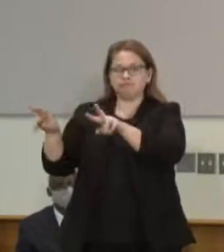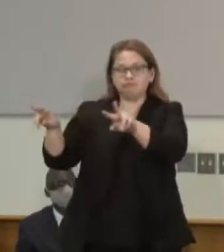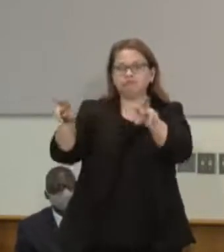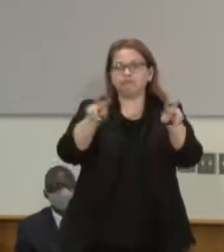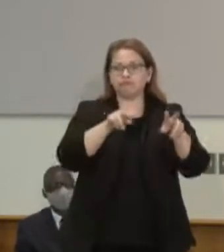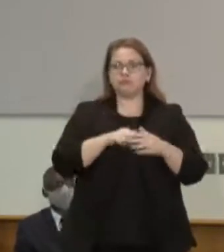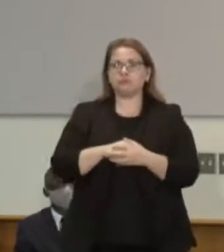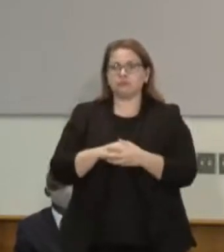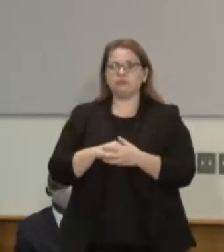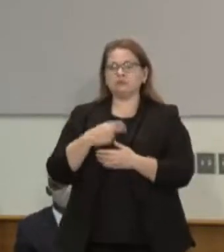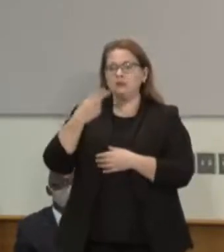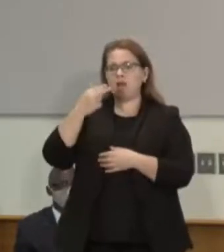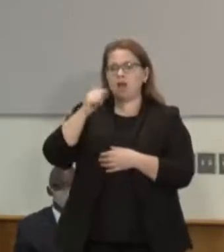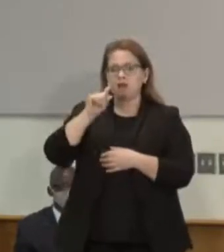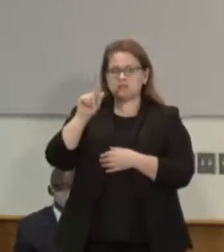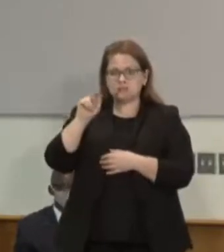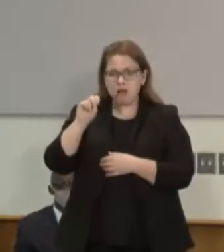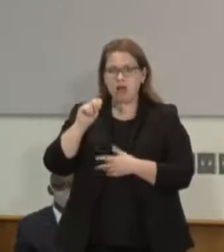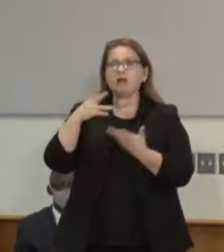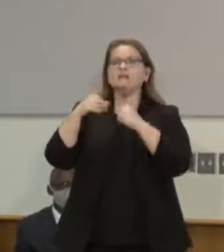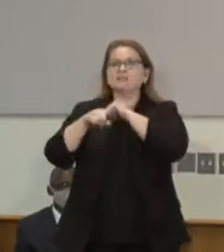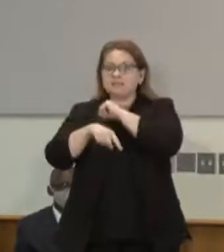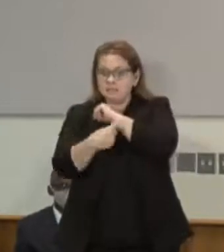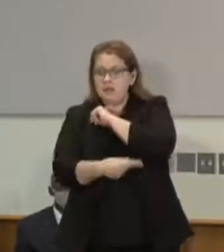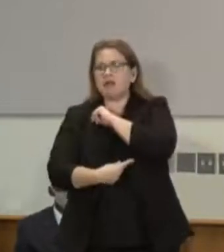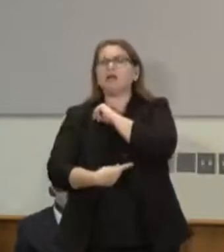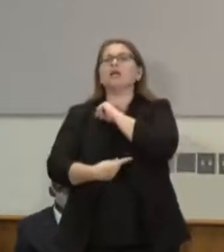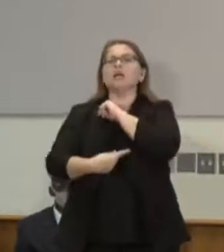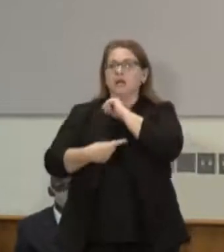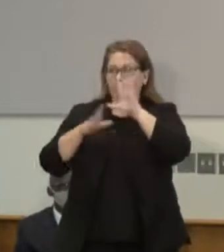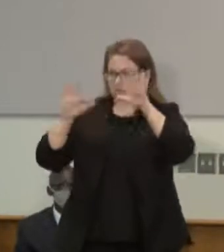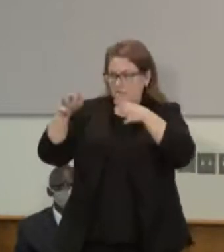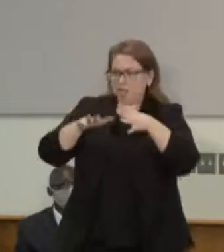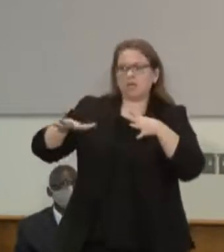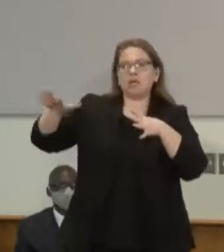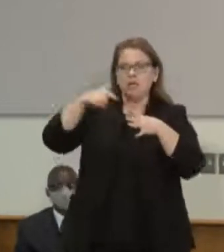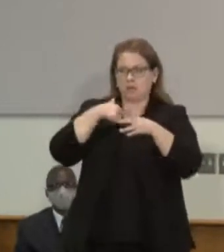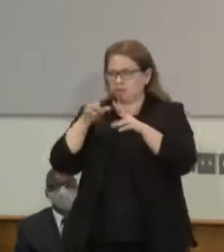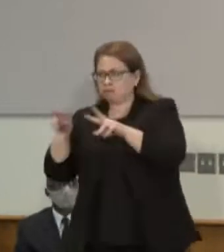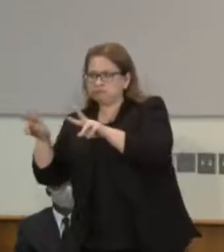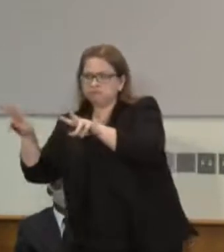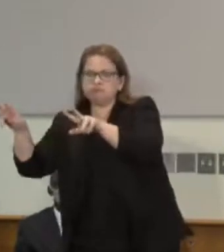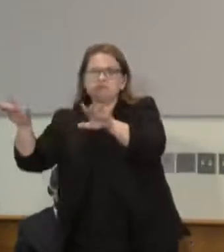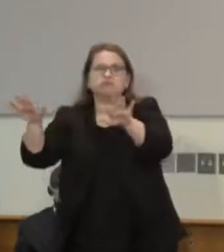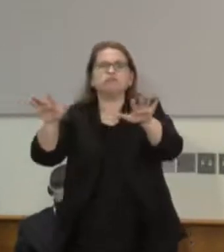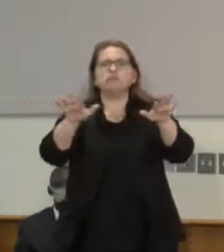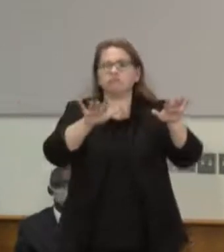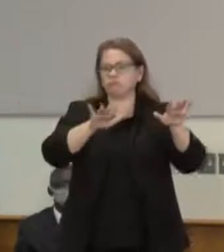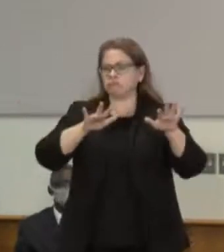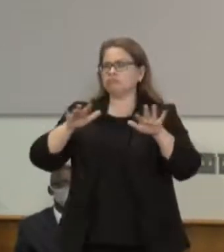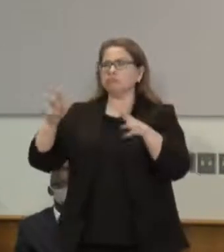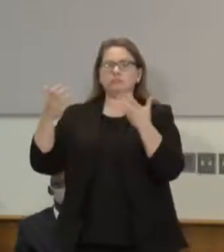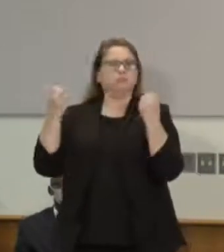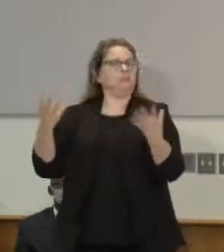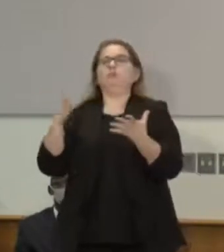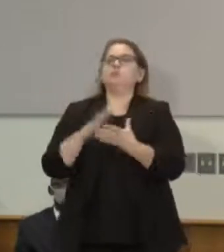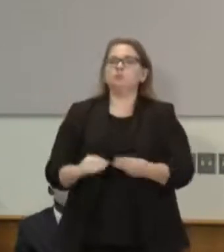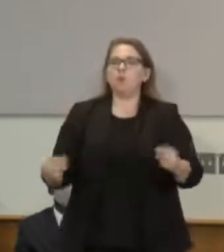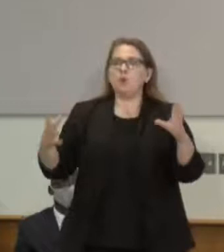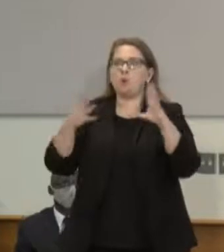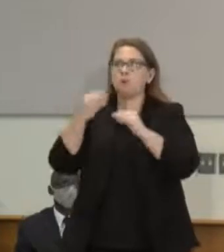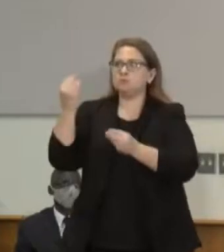Somali community and the beauty that it brings to making who we are as Minnesotans. Countless stories. I've answered the phone